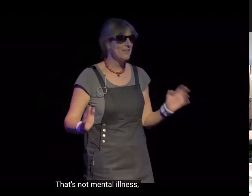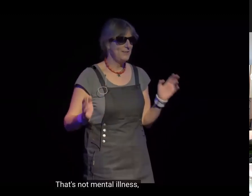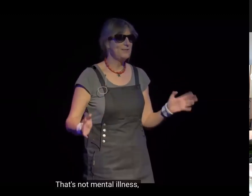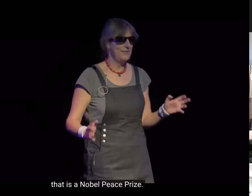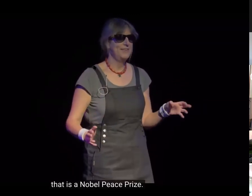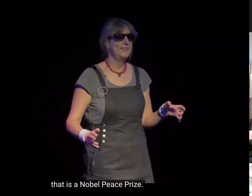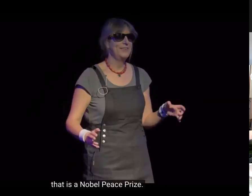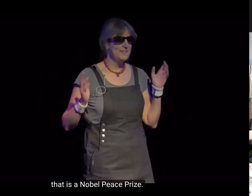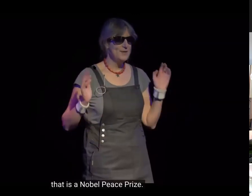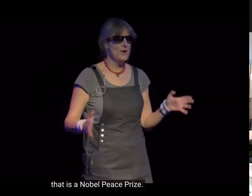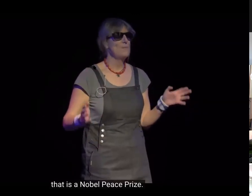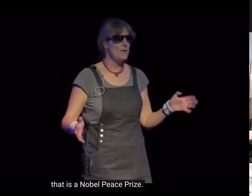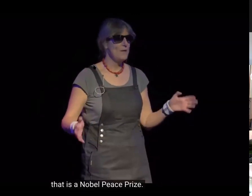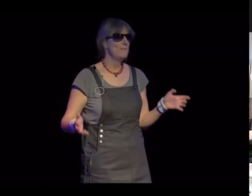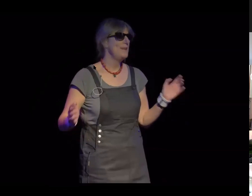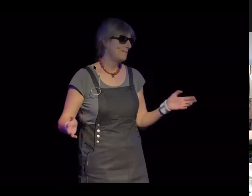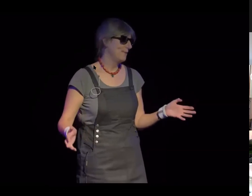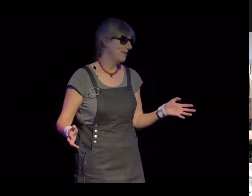illness. That's a Nobel Peace Prize.